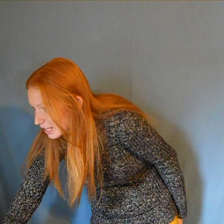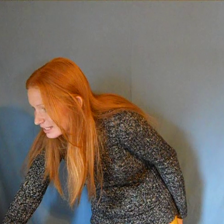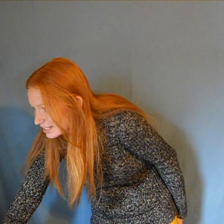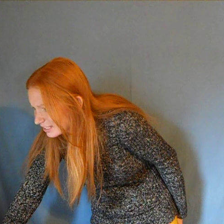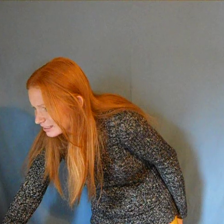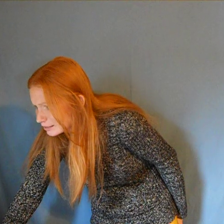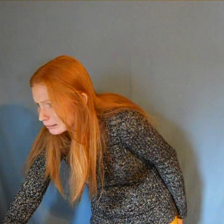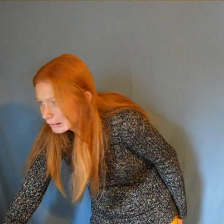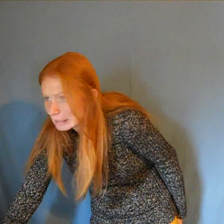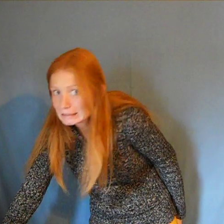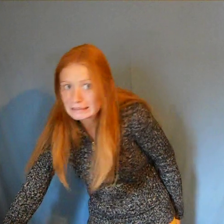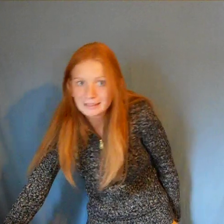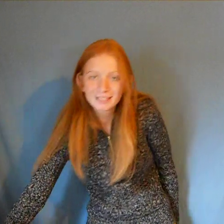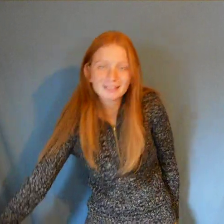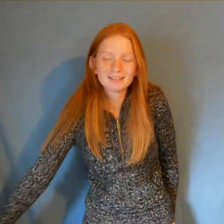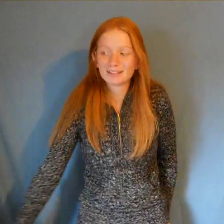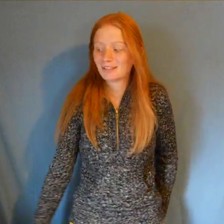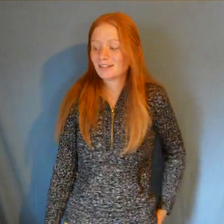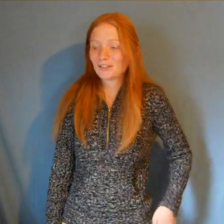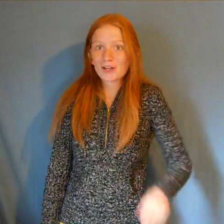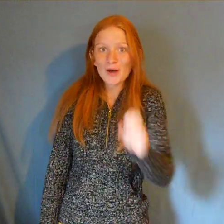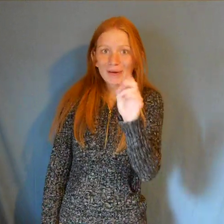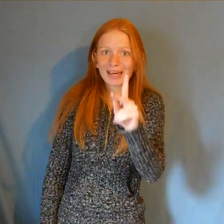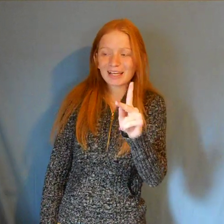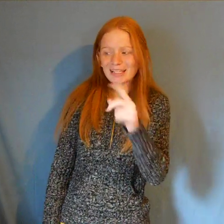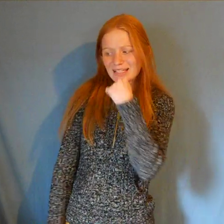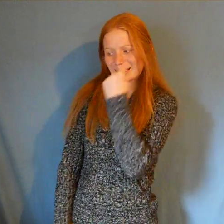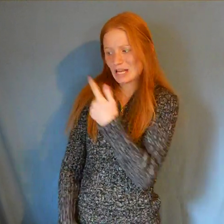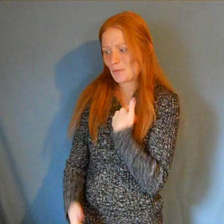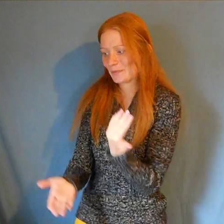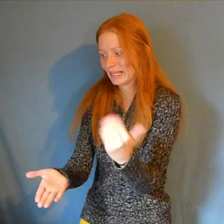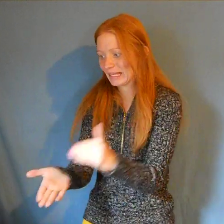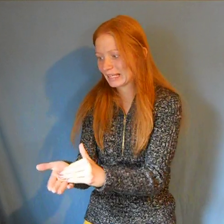296. Okay. Tell me that again. I will need to remember that.